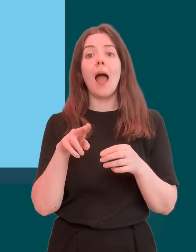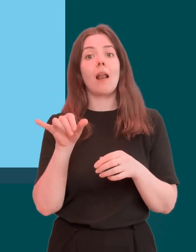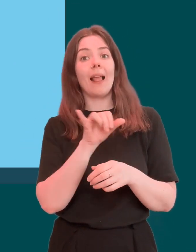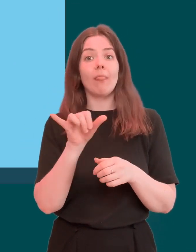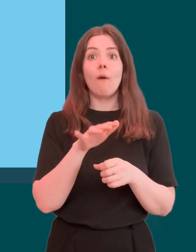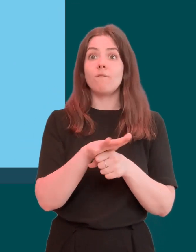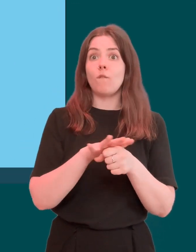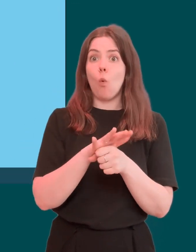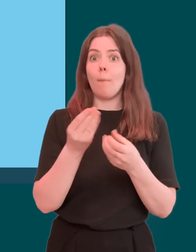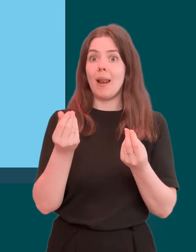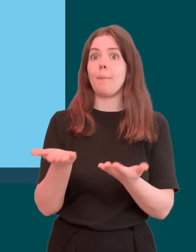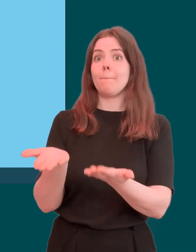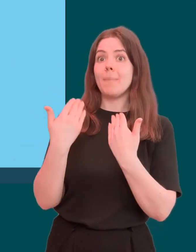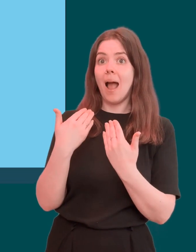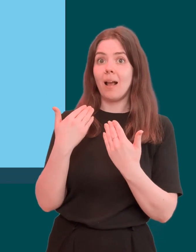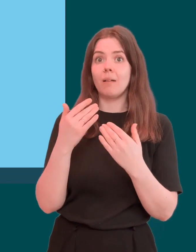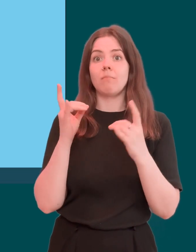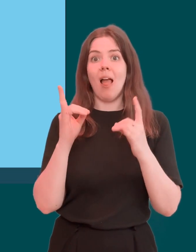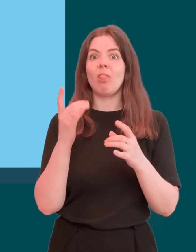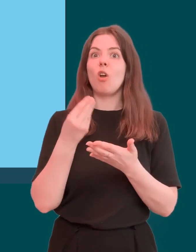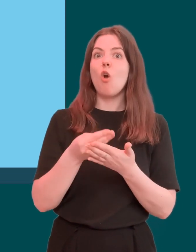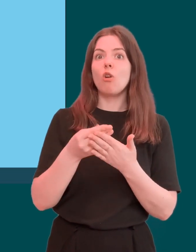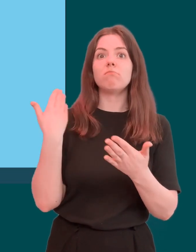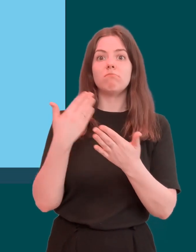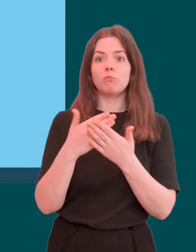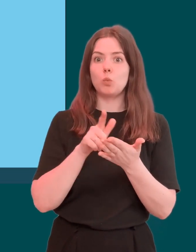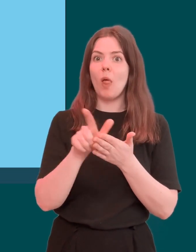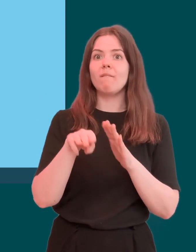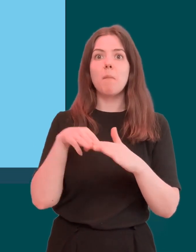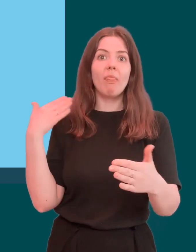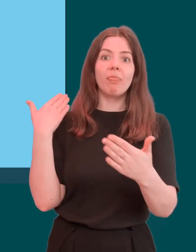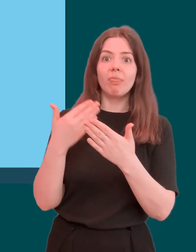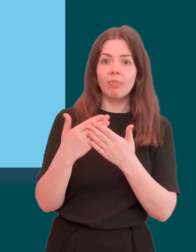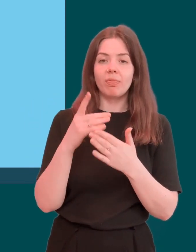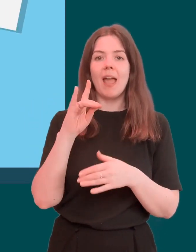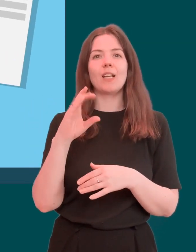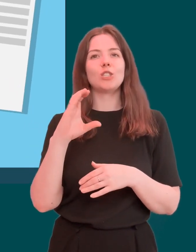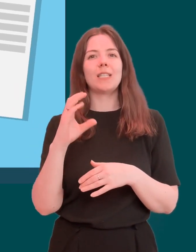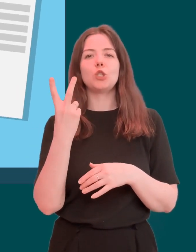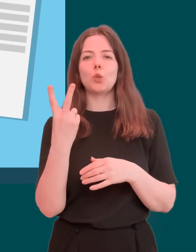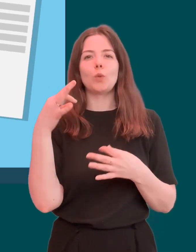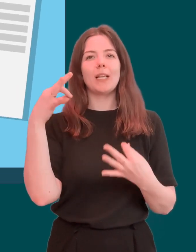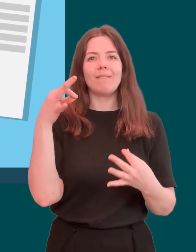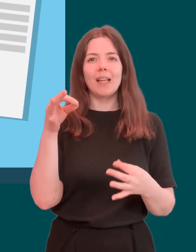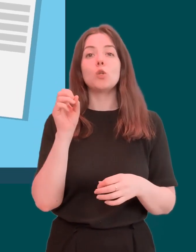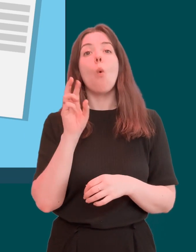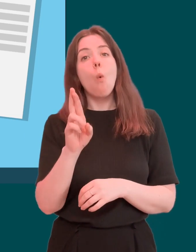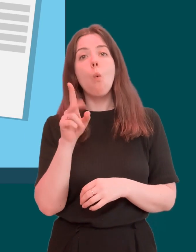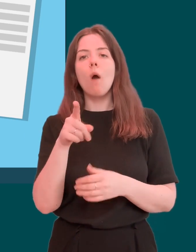costs for a 12 month period, a HC2 certificate, or a partial refund of health costs for a 12 month period,